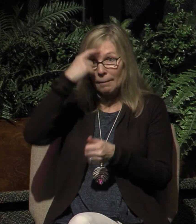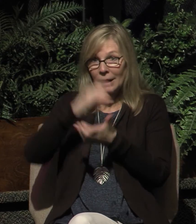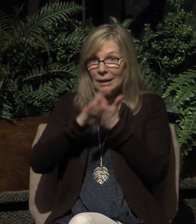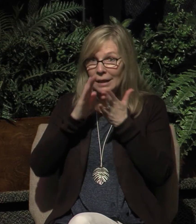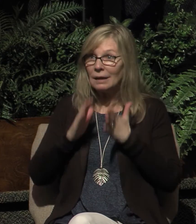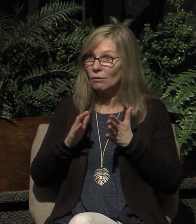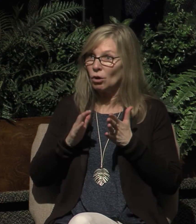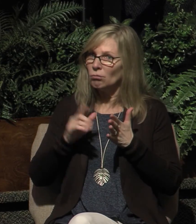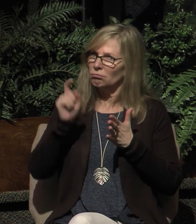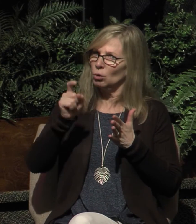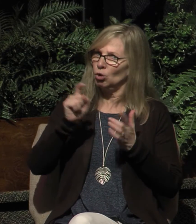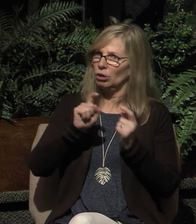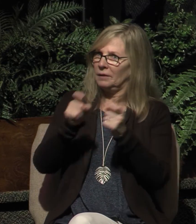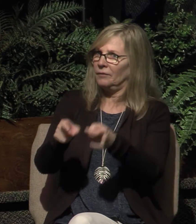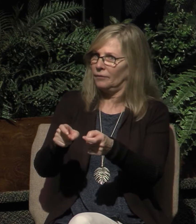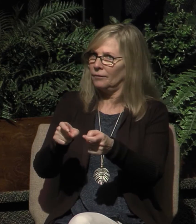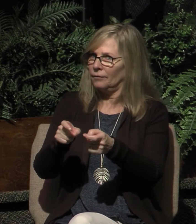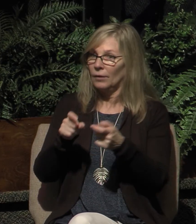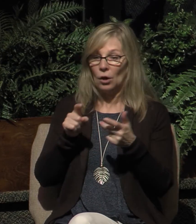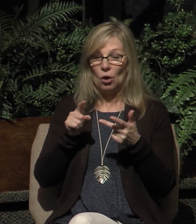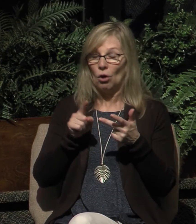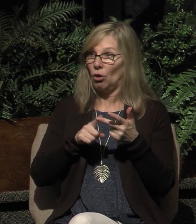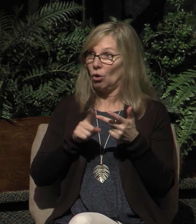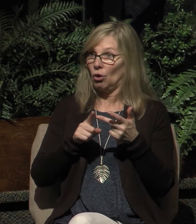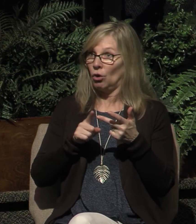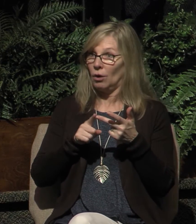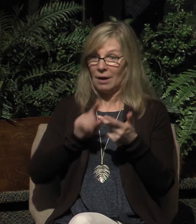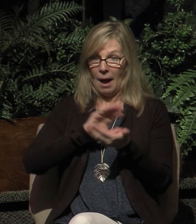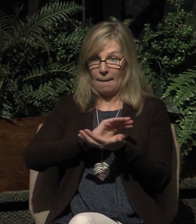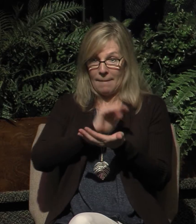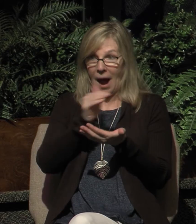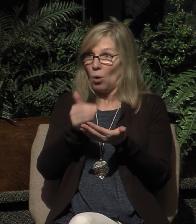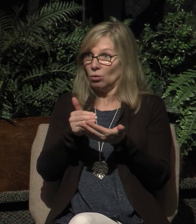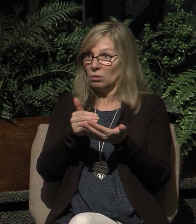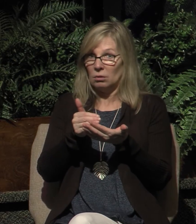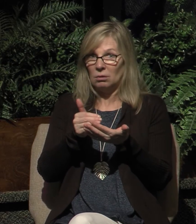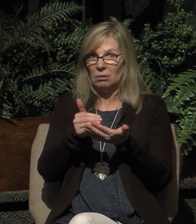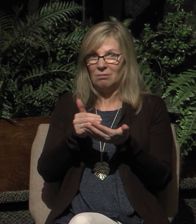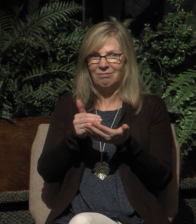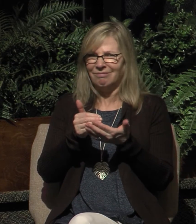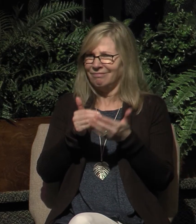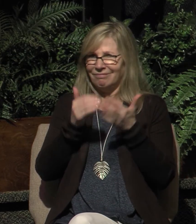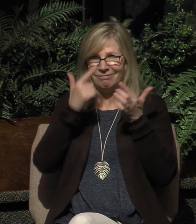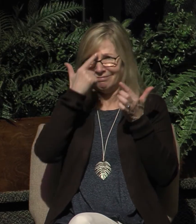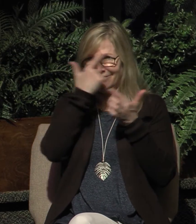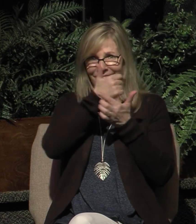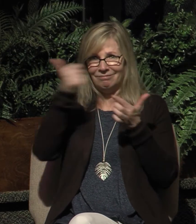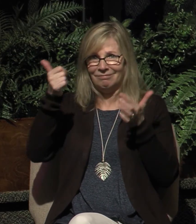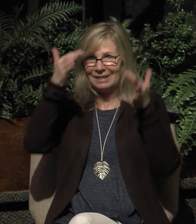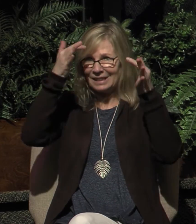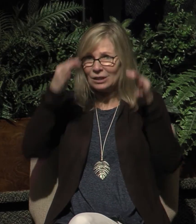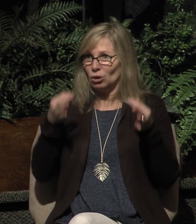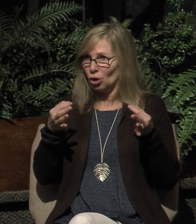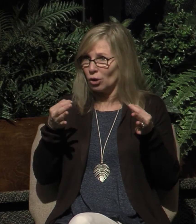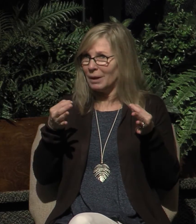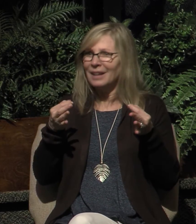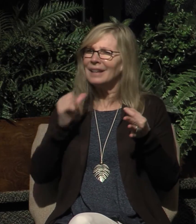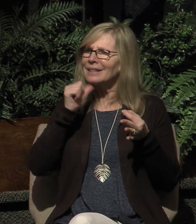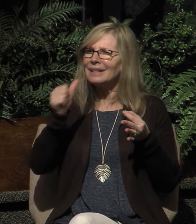give. Third, he said that the amount that each member is to give is to be determined based, as I said, it's not a tithe,